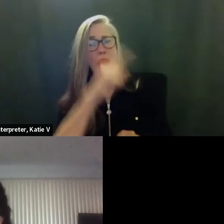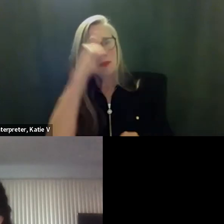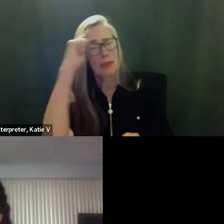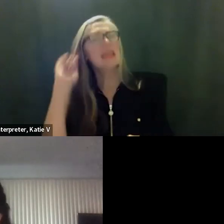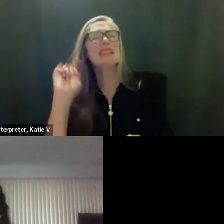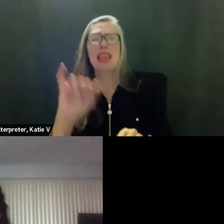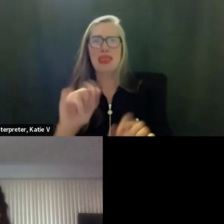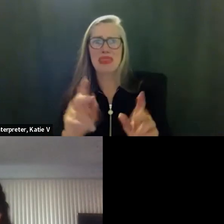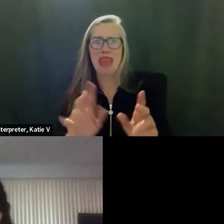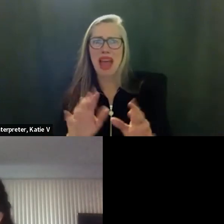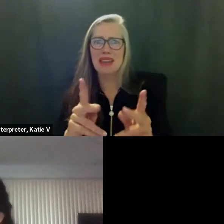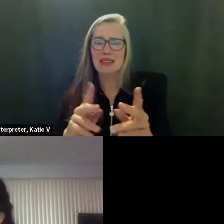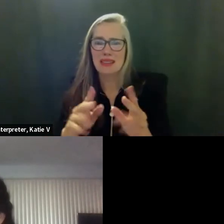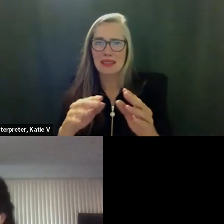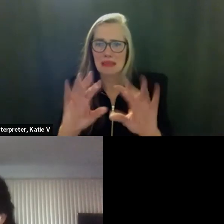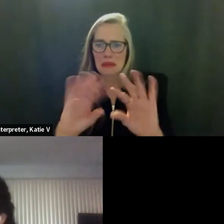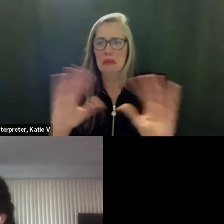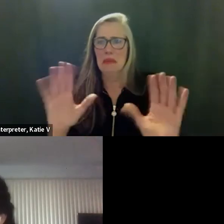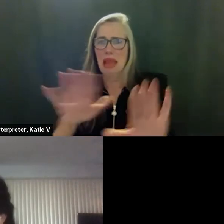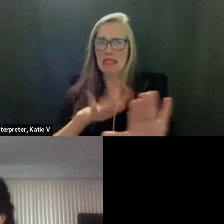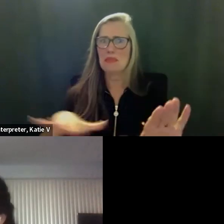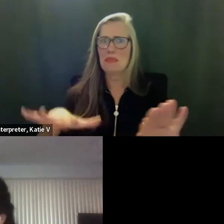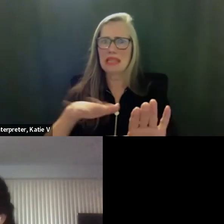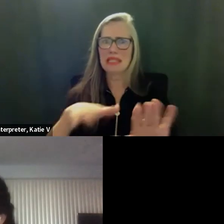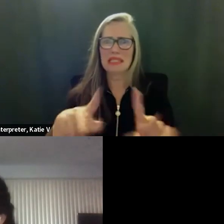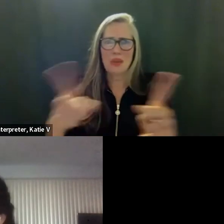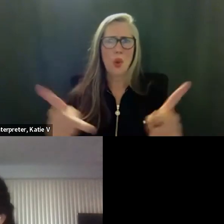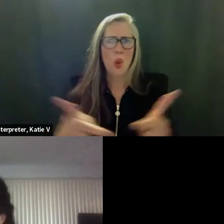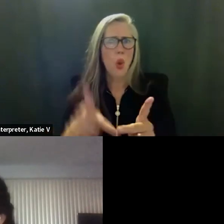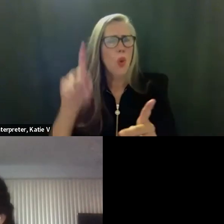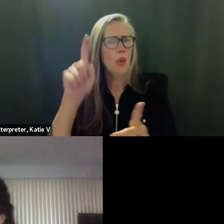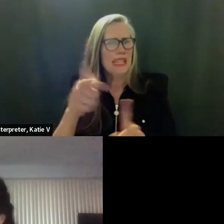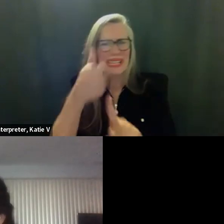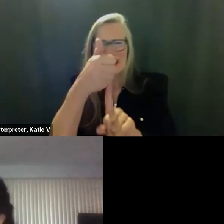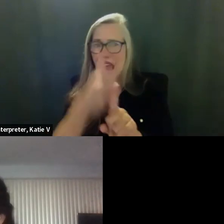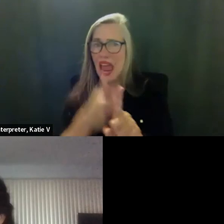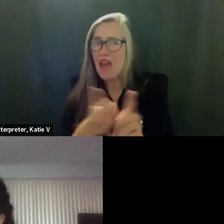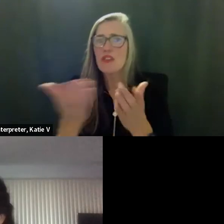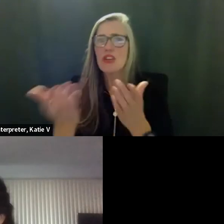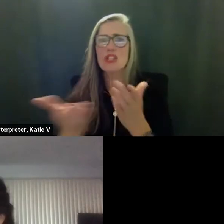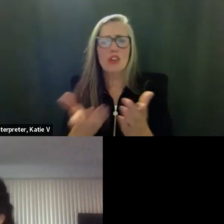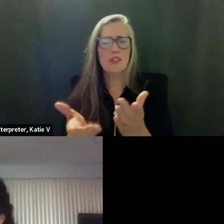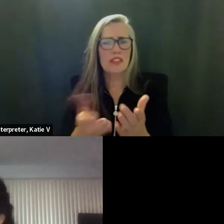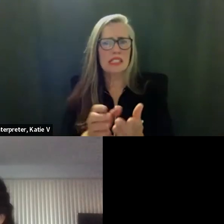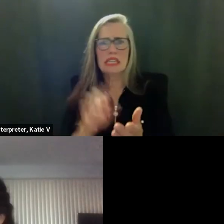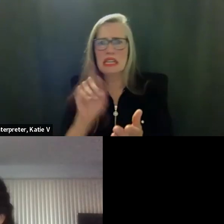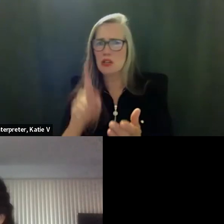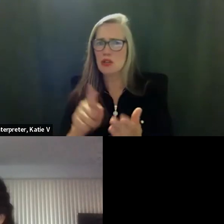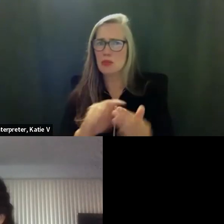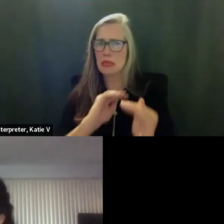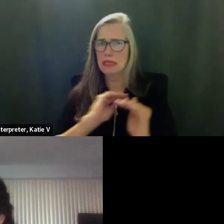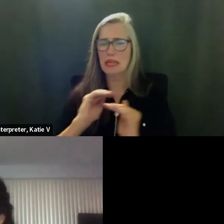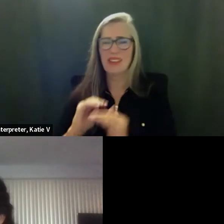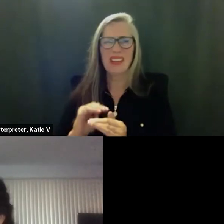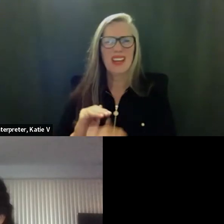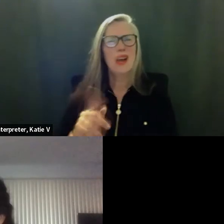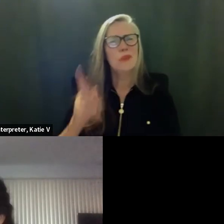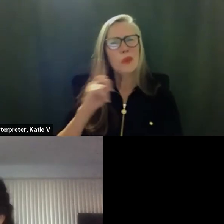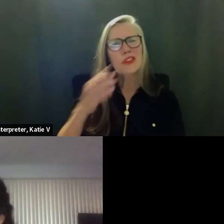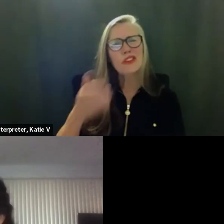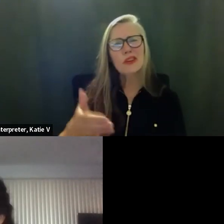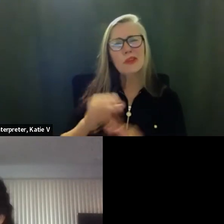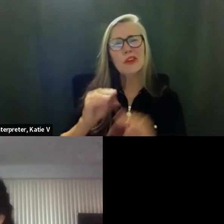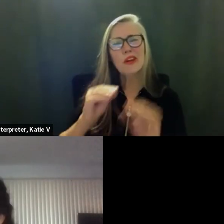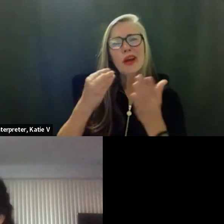service in that yeah i think that's it because we we've had comments about what money has been moved but they're not really sure understand so